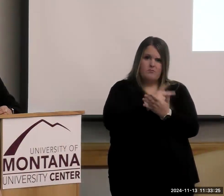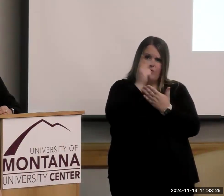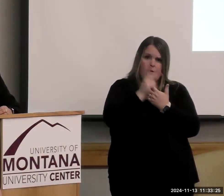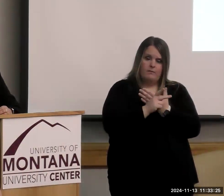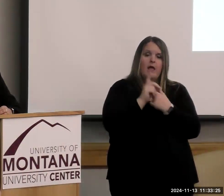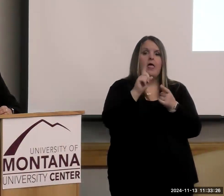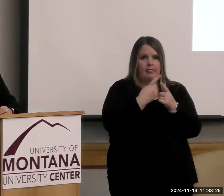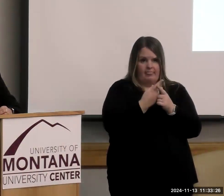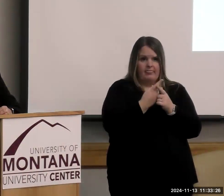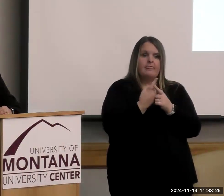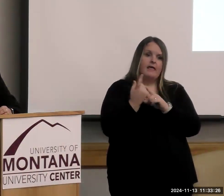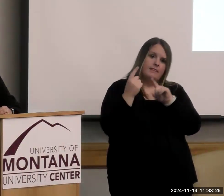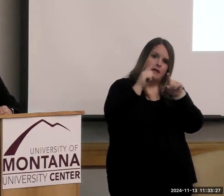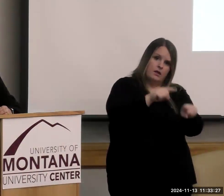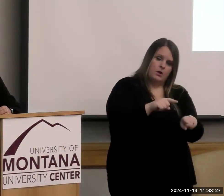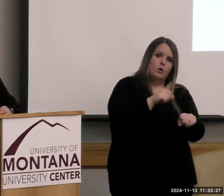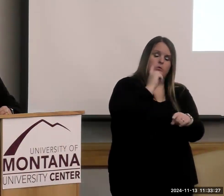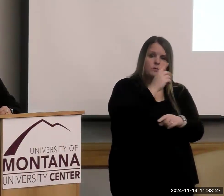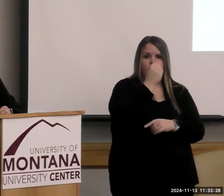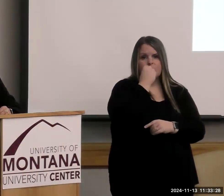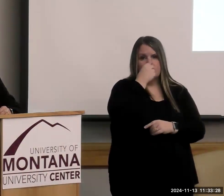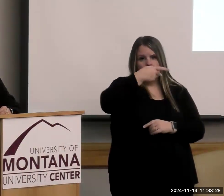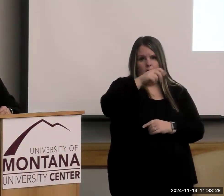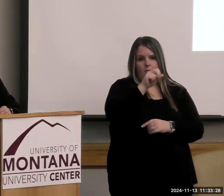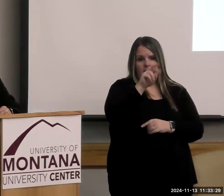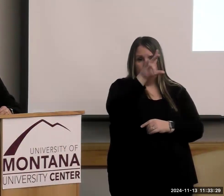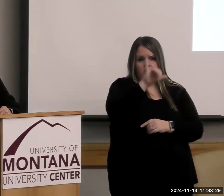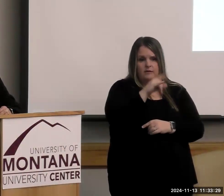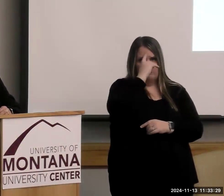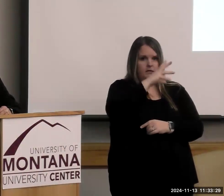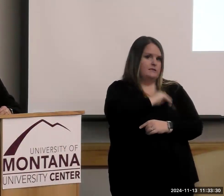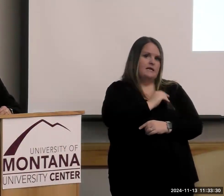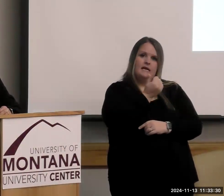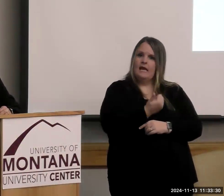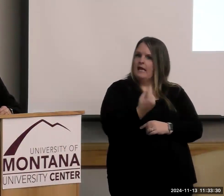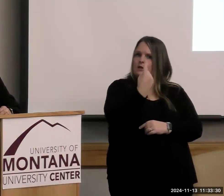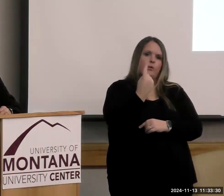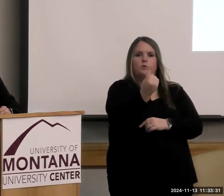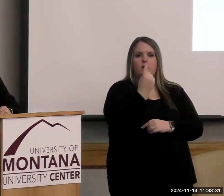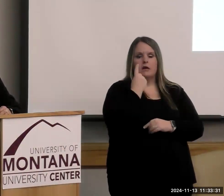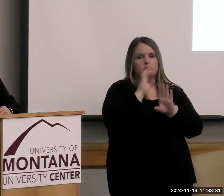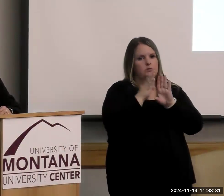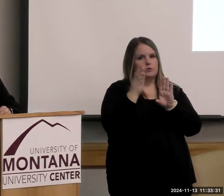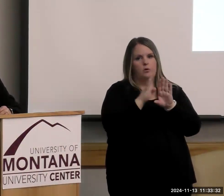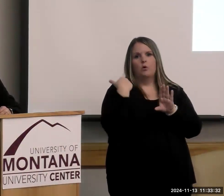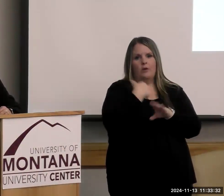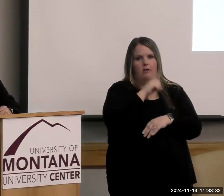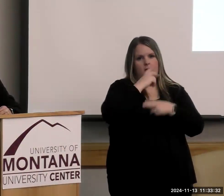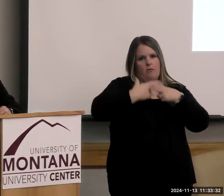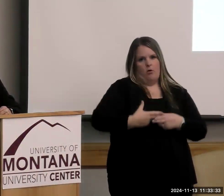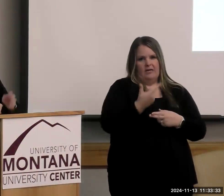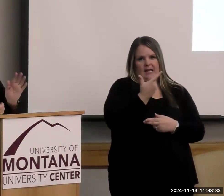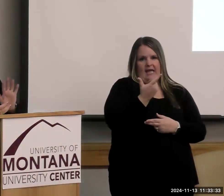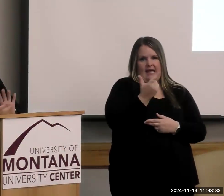they come to places like Fast Black Feeds Pantry because we take anybody who comes to the door. We are a gap program, and we do